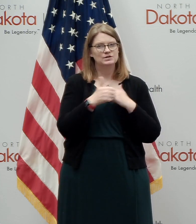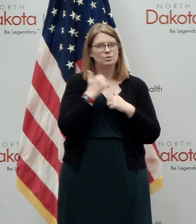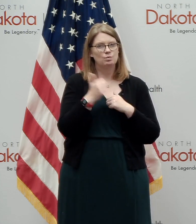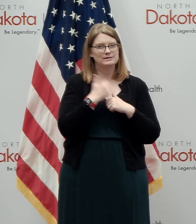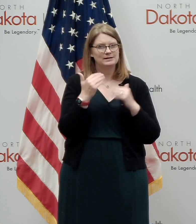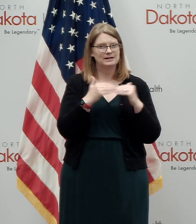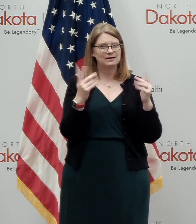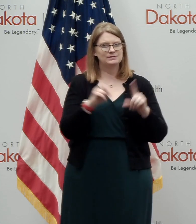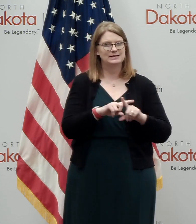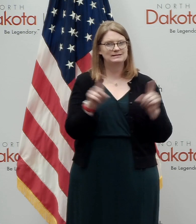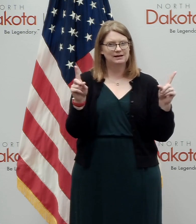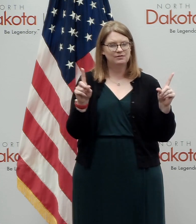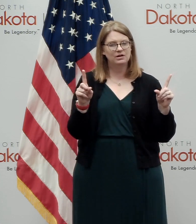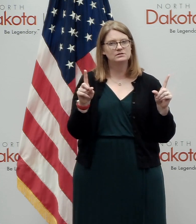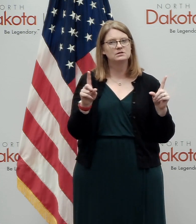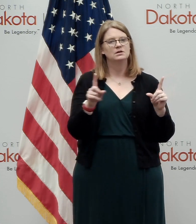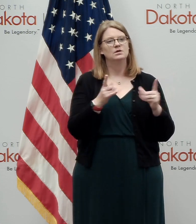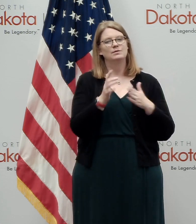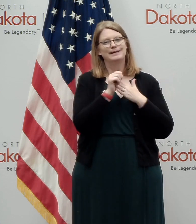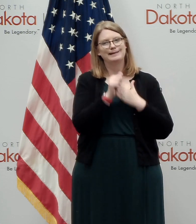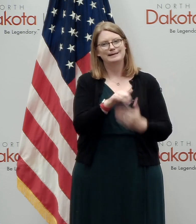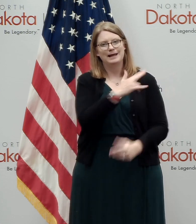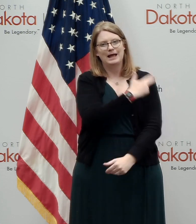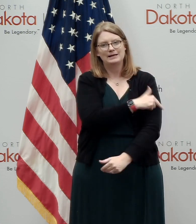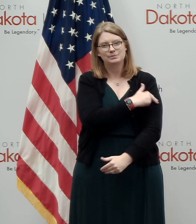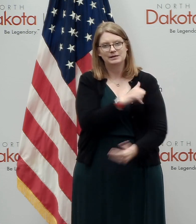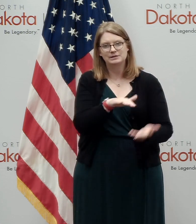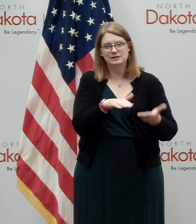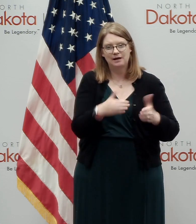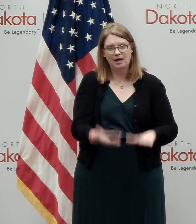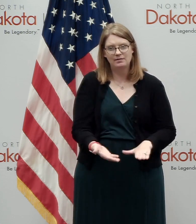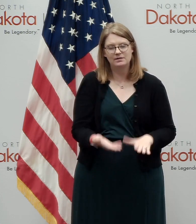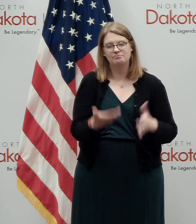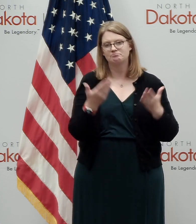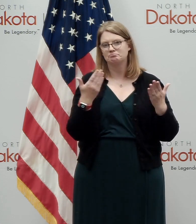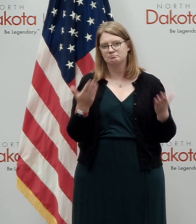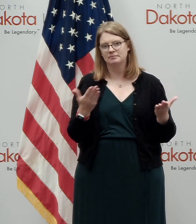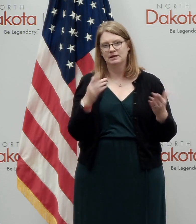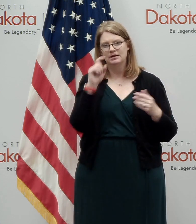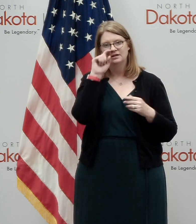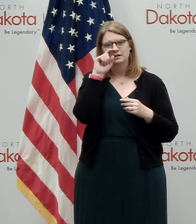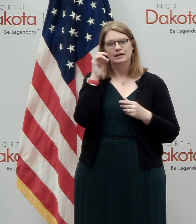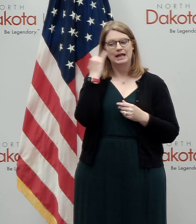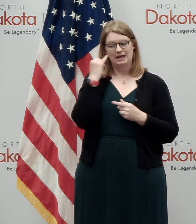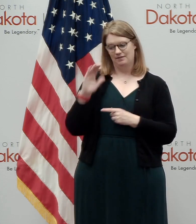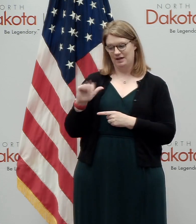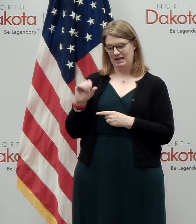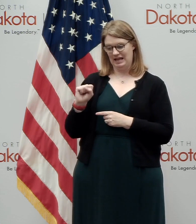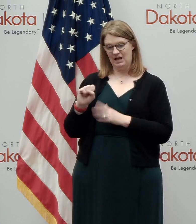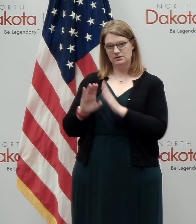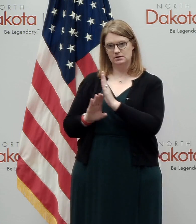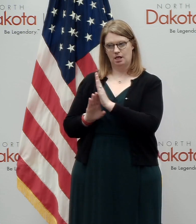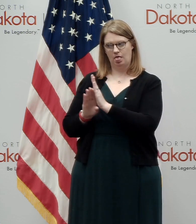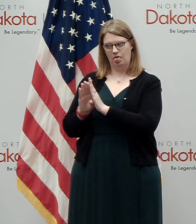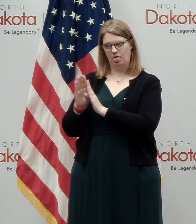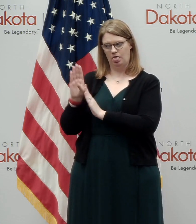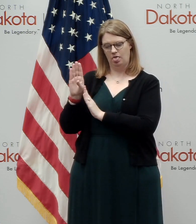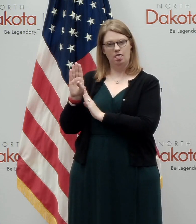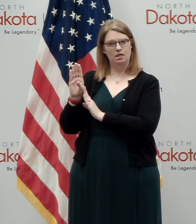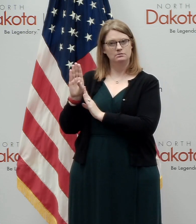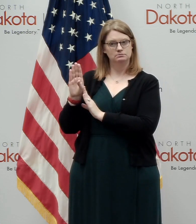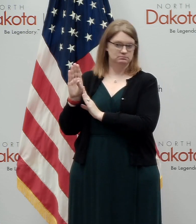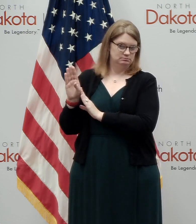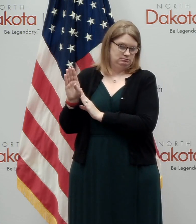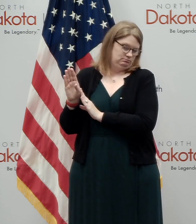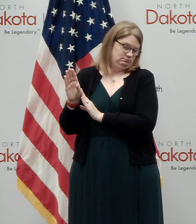terms of what can lead to hospitalization and death. And those are things that we look at, uh, you know, if Cass keeps climbing the way it is there, they'll probably